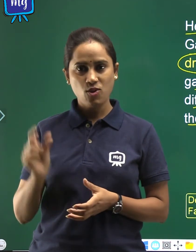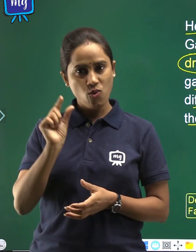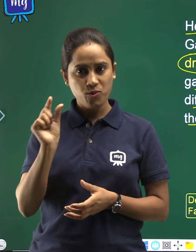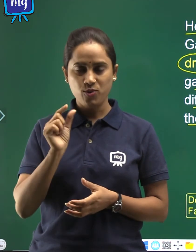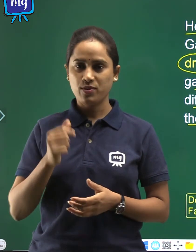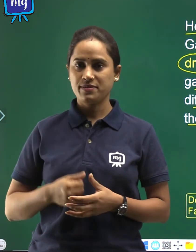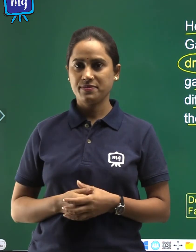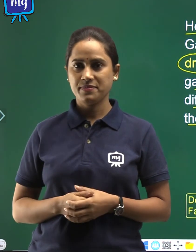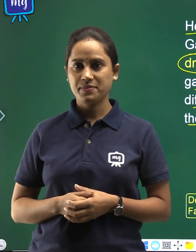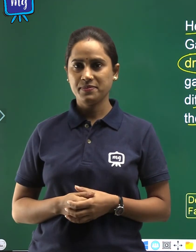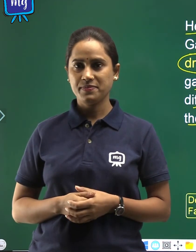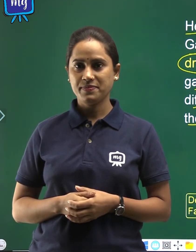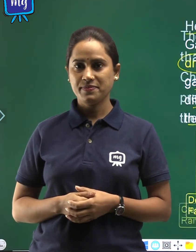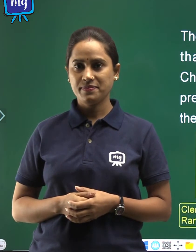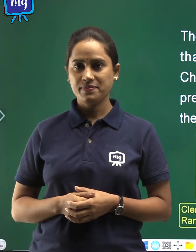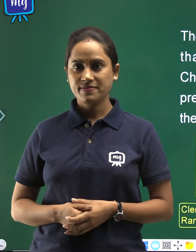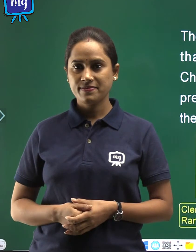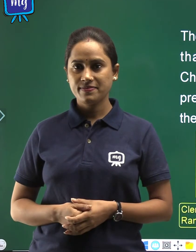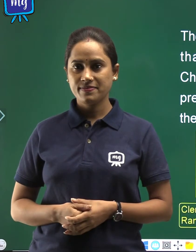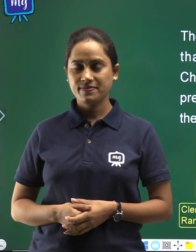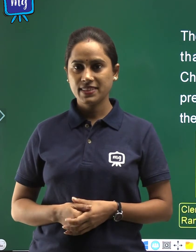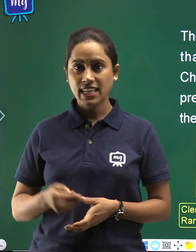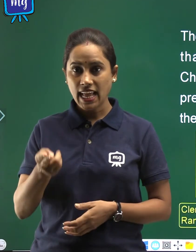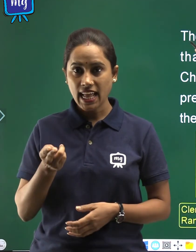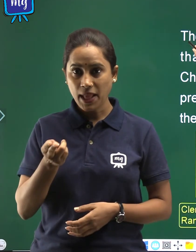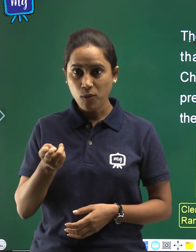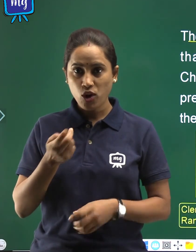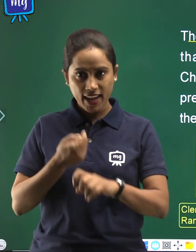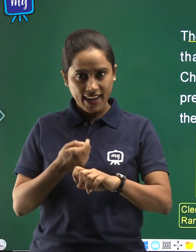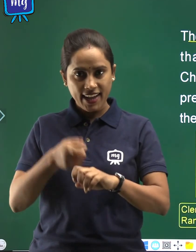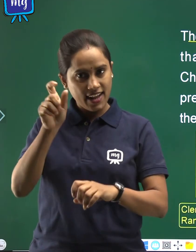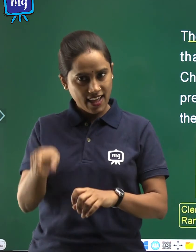upyog. The booking clerk